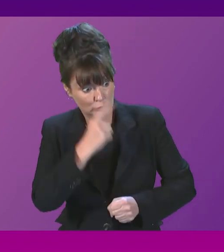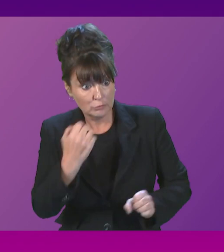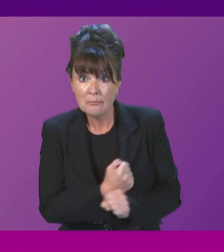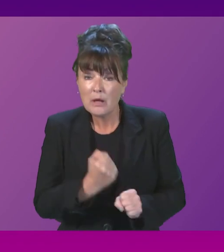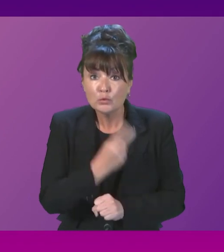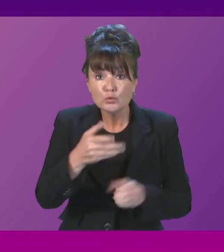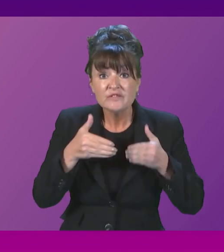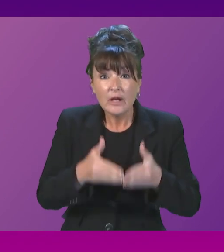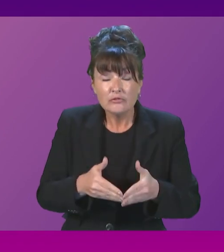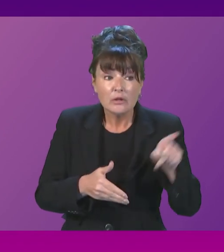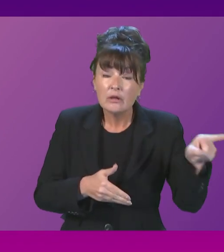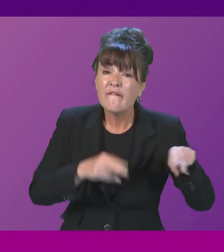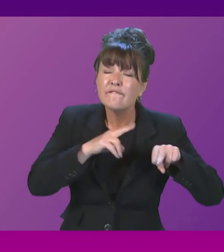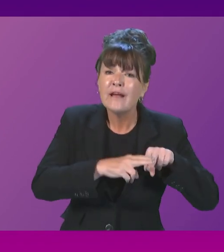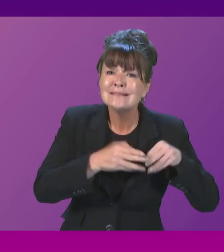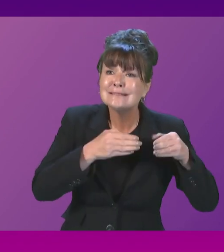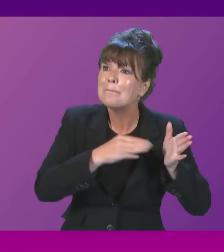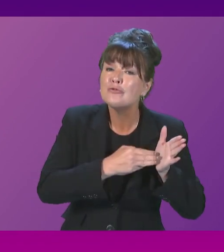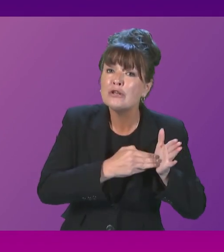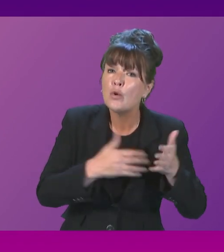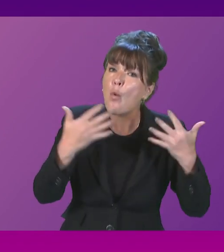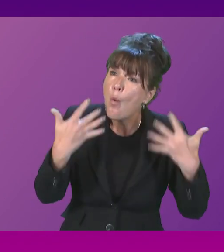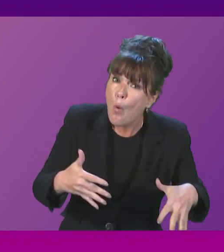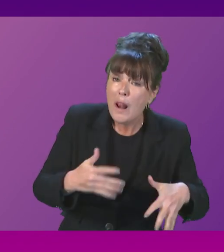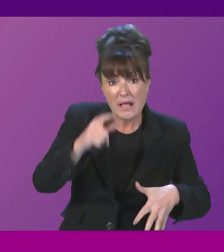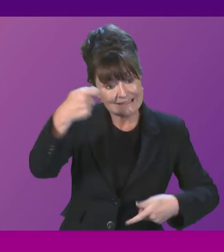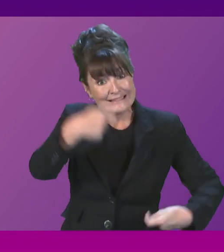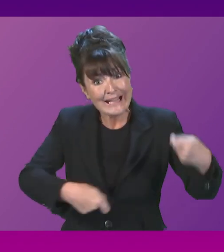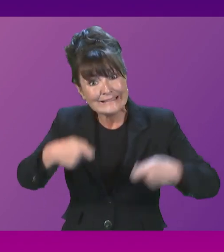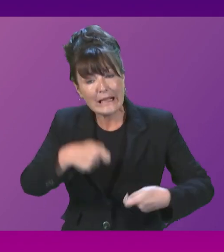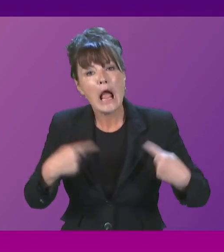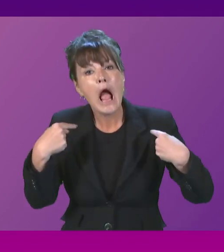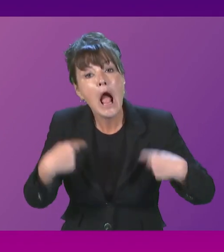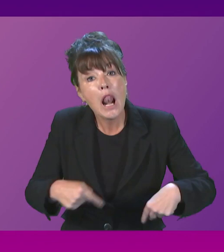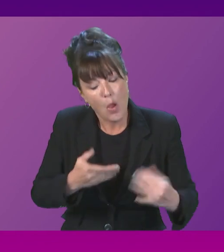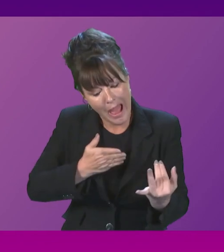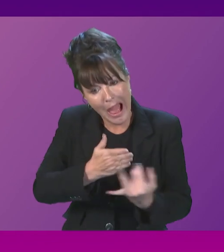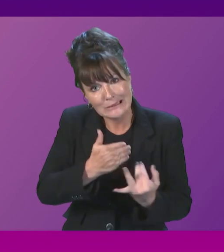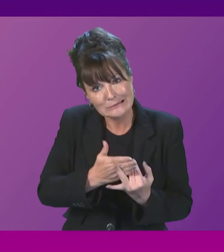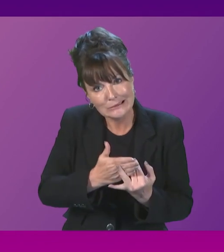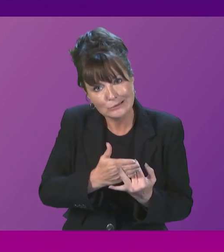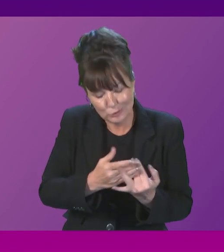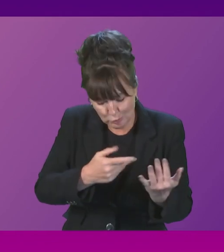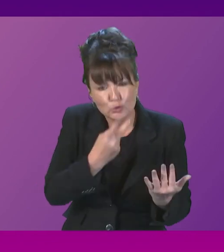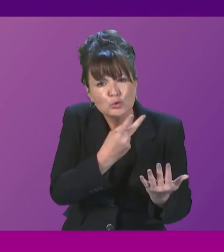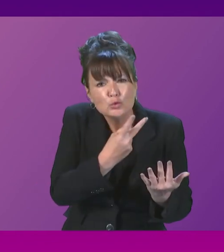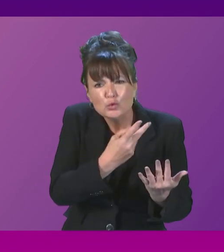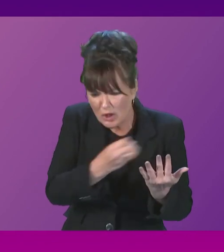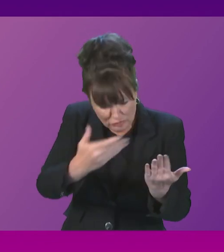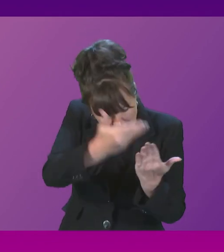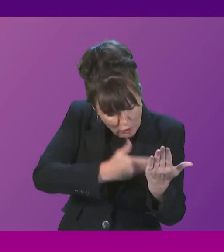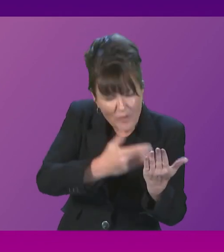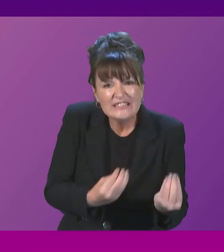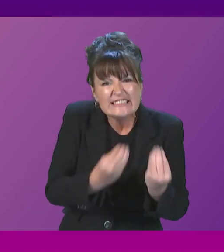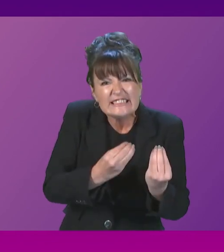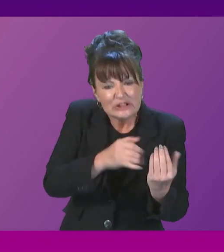special access to a 424-page cheat sheet on how to build ferries. A cheat sheet